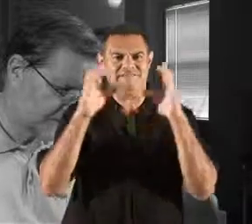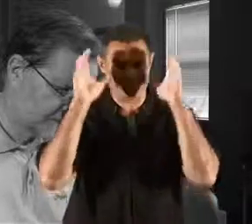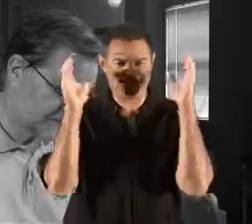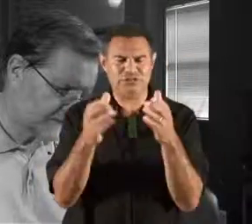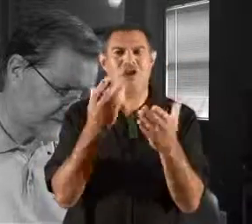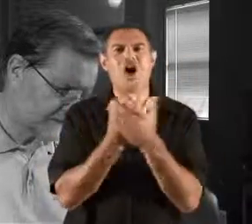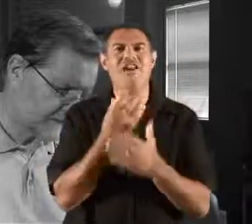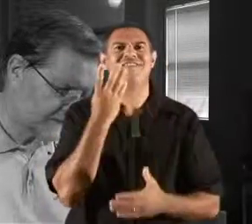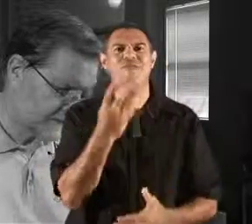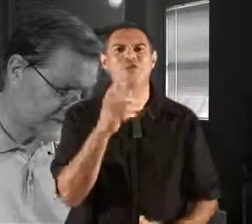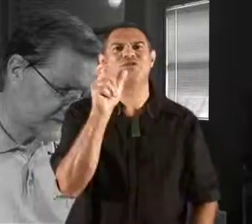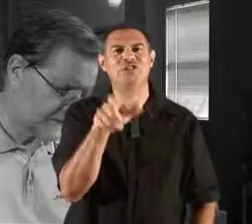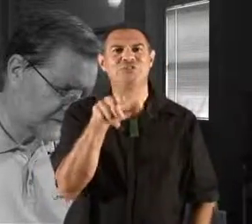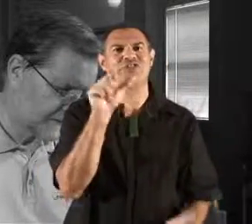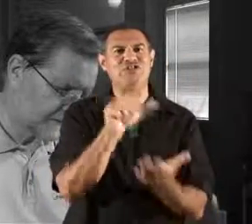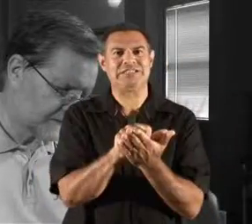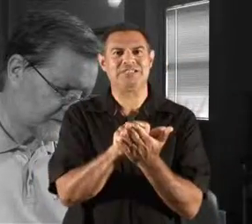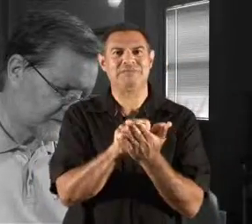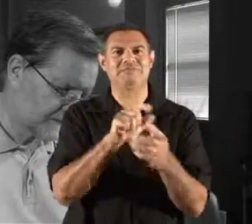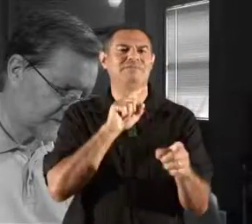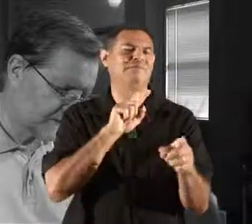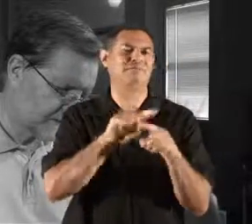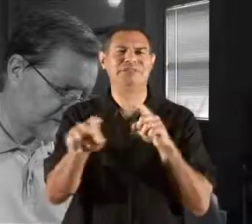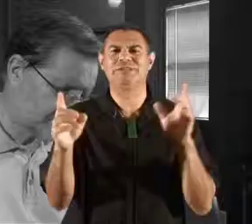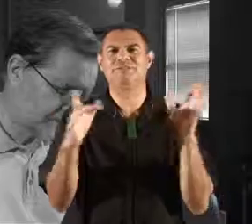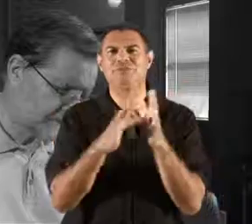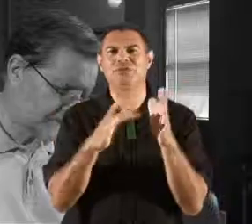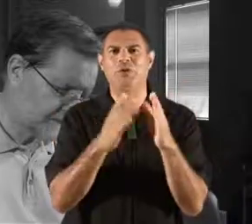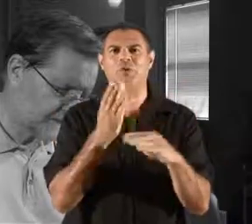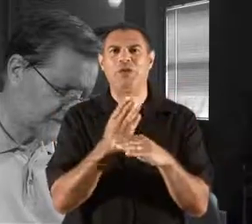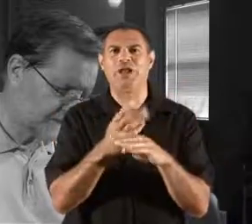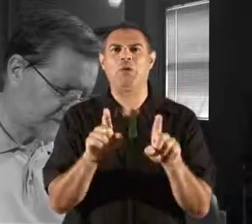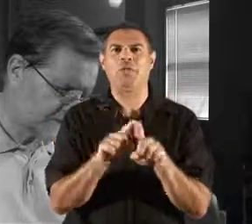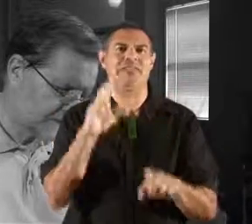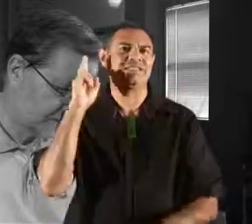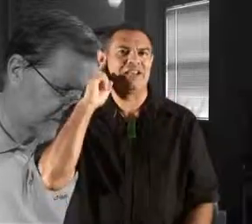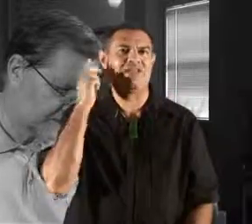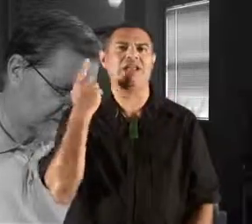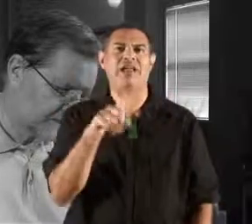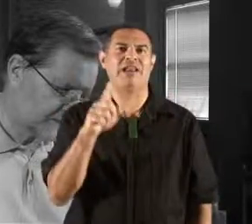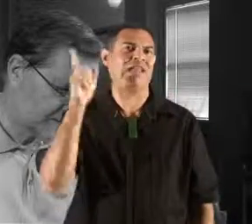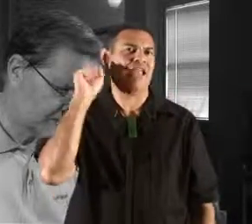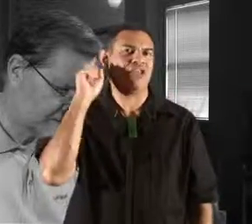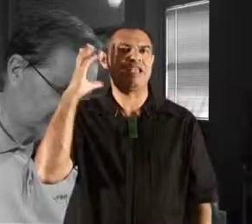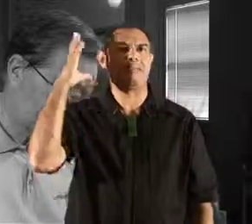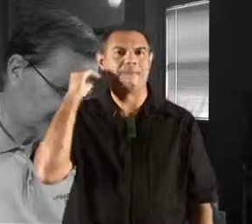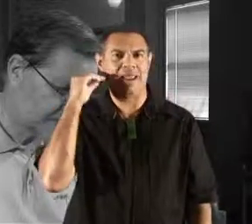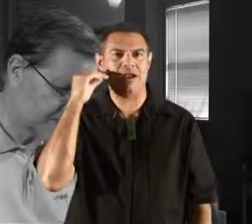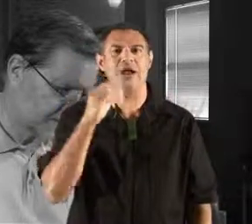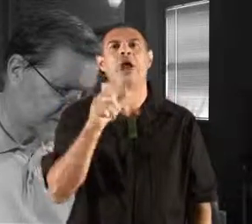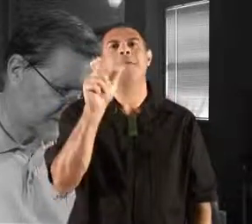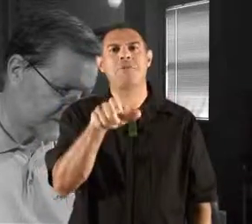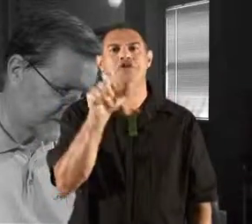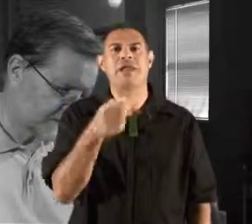This DVD focuses on four of the consumers' rights that are most relevant to working with deaf and hearing impaired patients and clients,